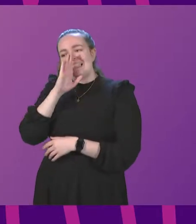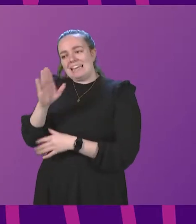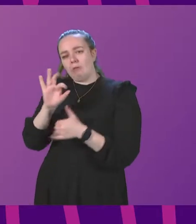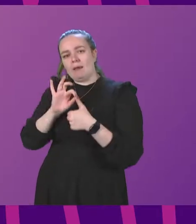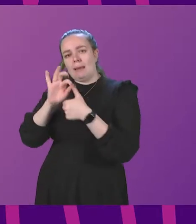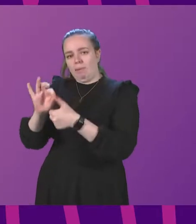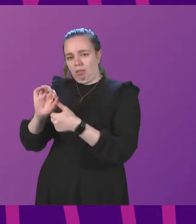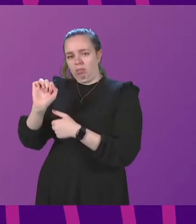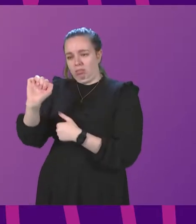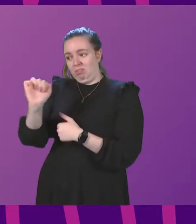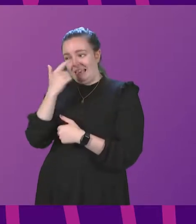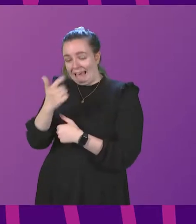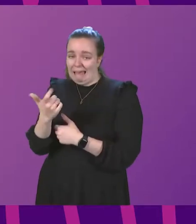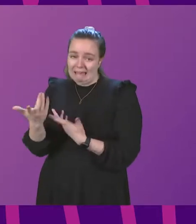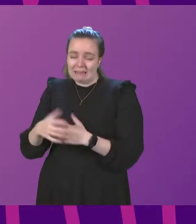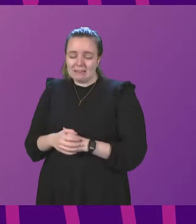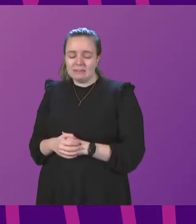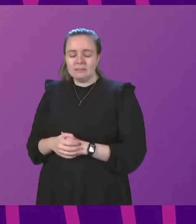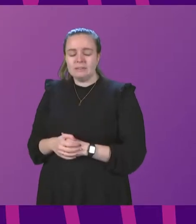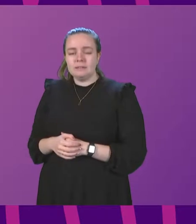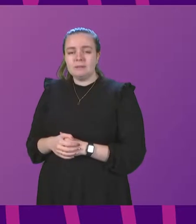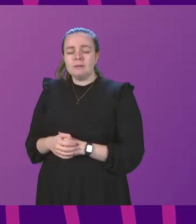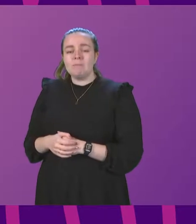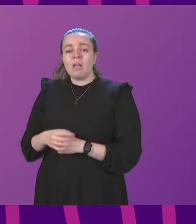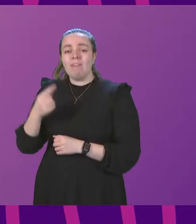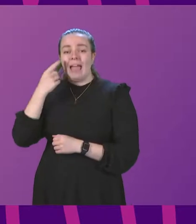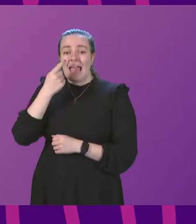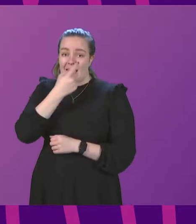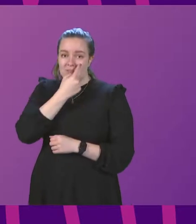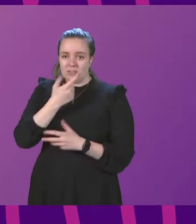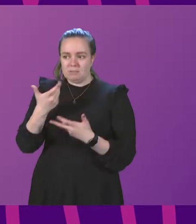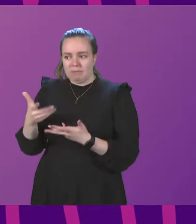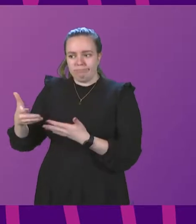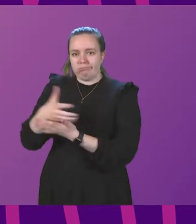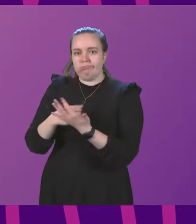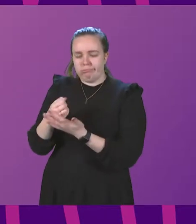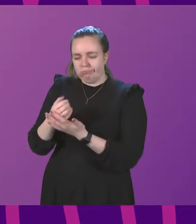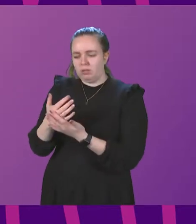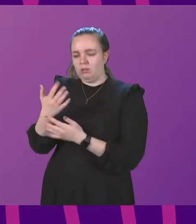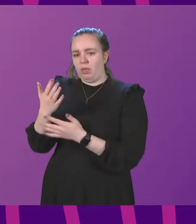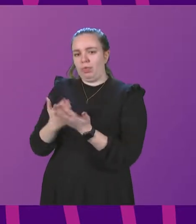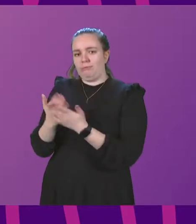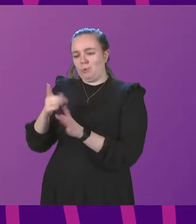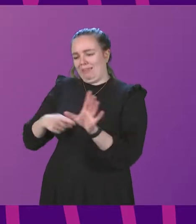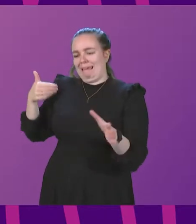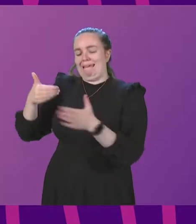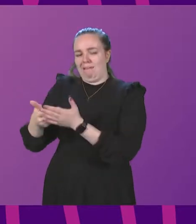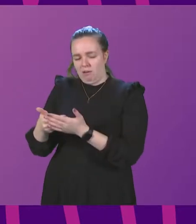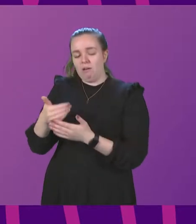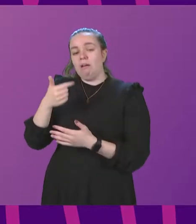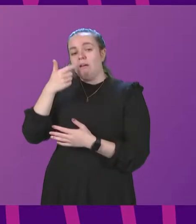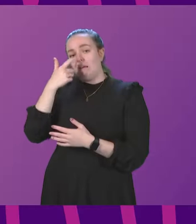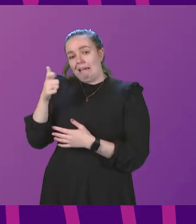that they can make. The evidence that has been built up over that year can then